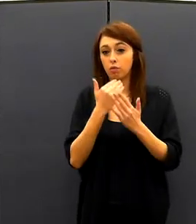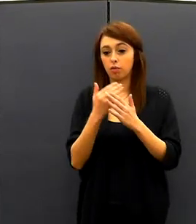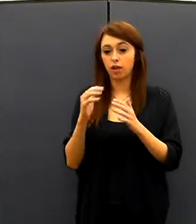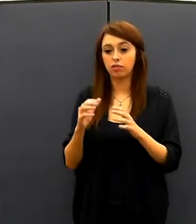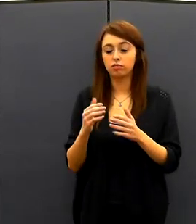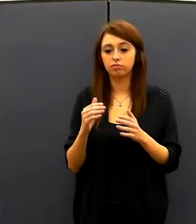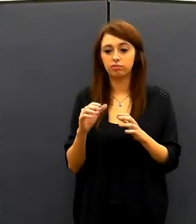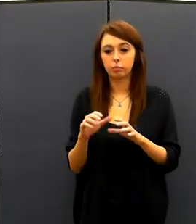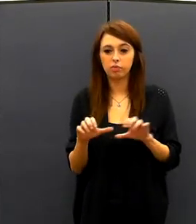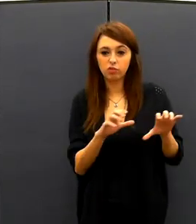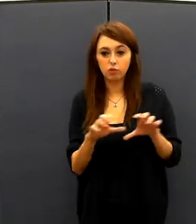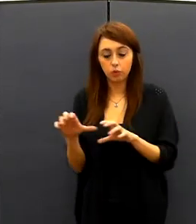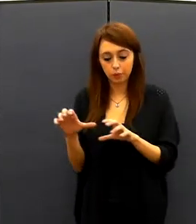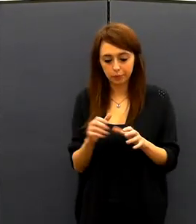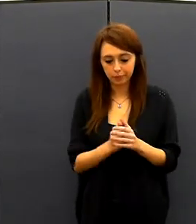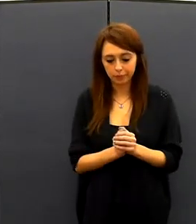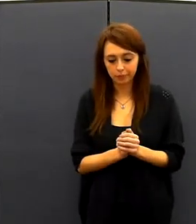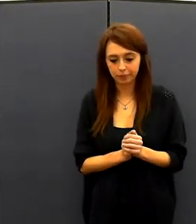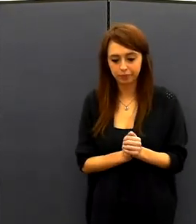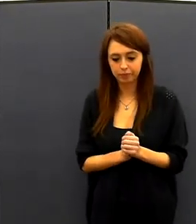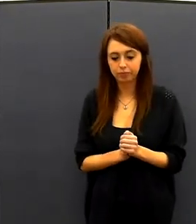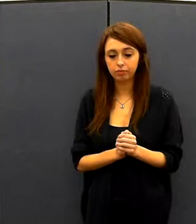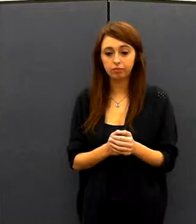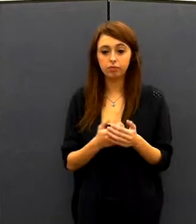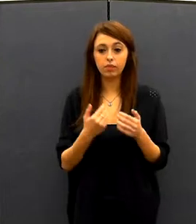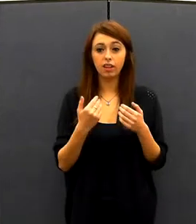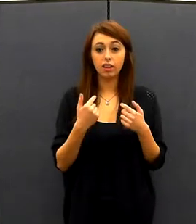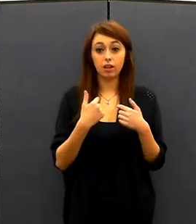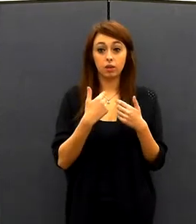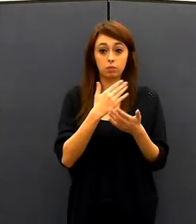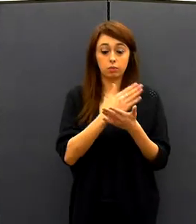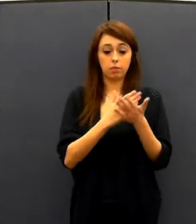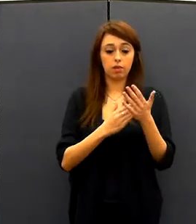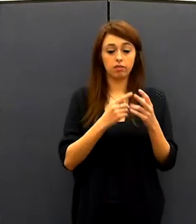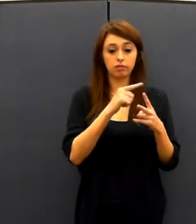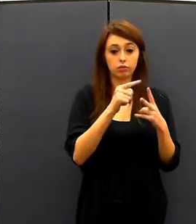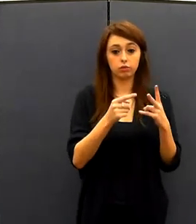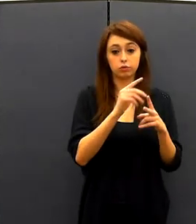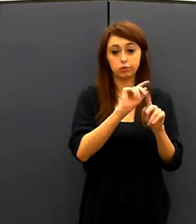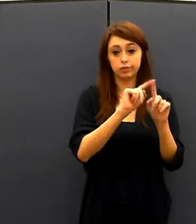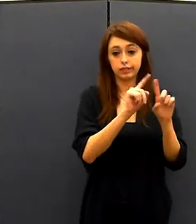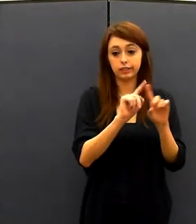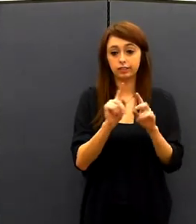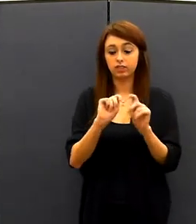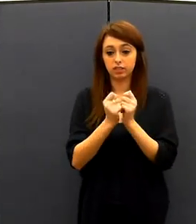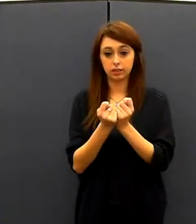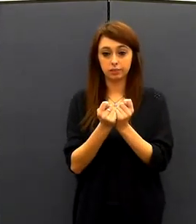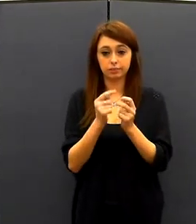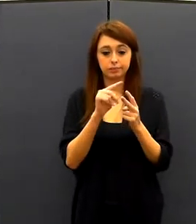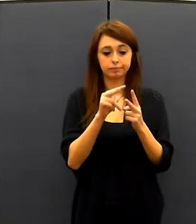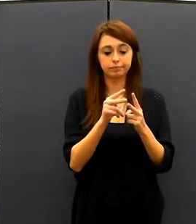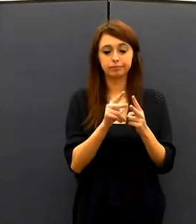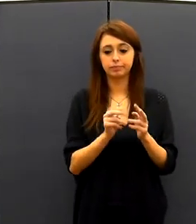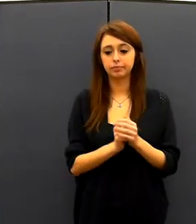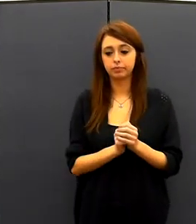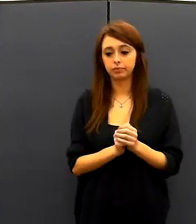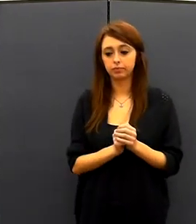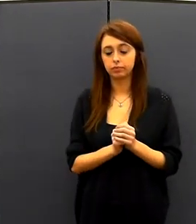probably two or three different teams. Another thing I forget to mention is that when I did more sports also throughout my semester I